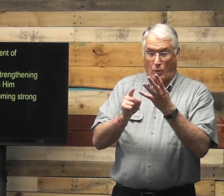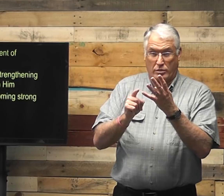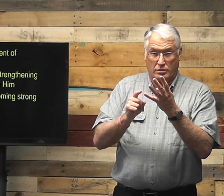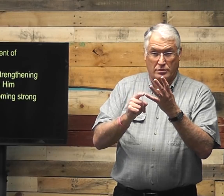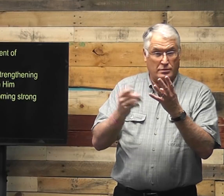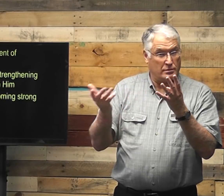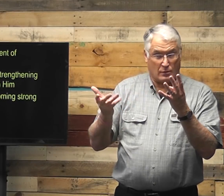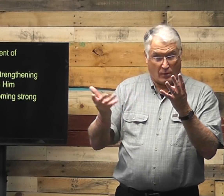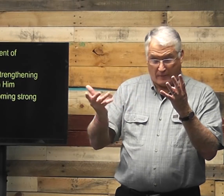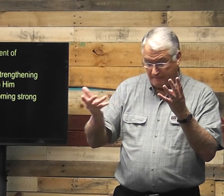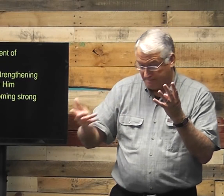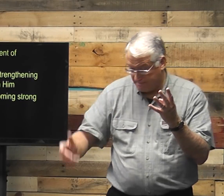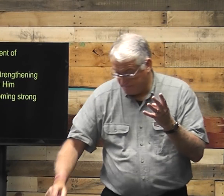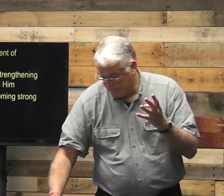So point number four.